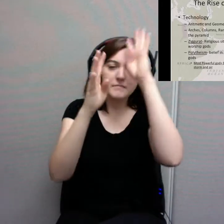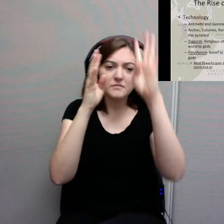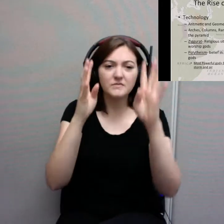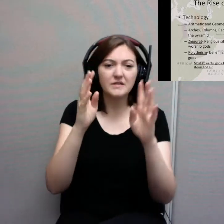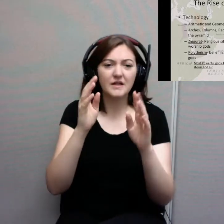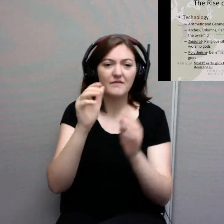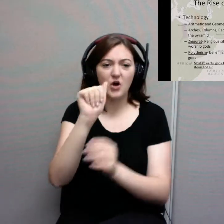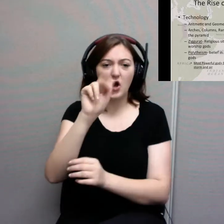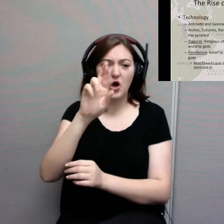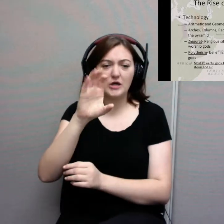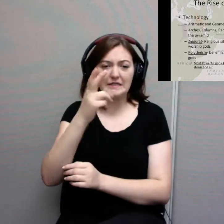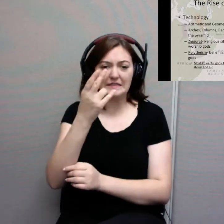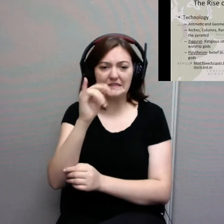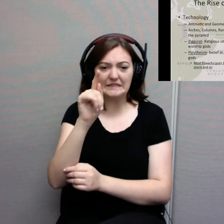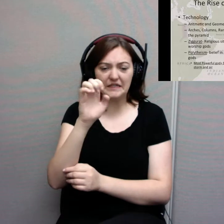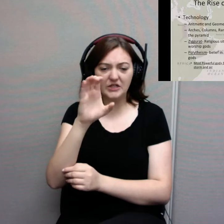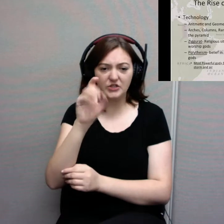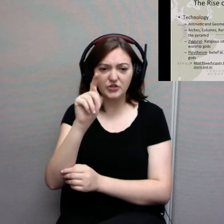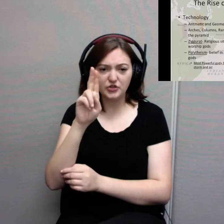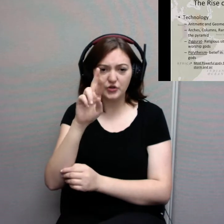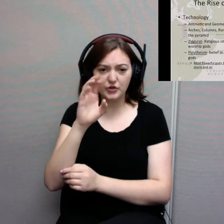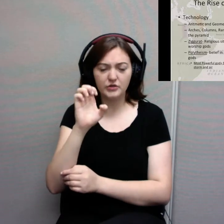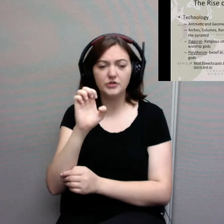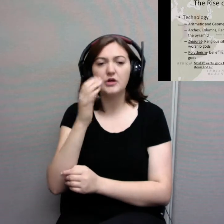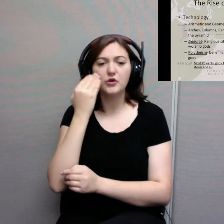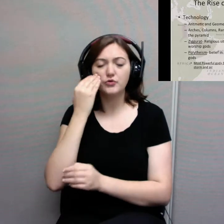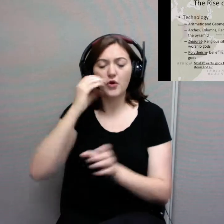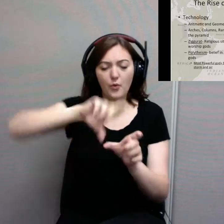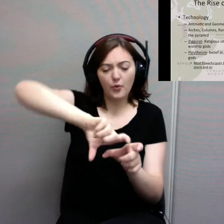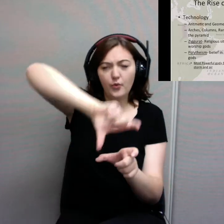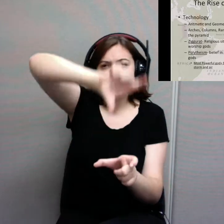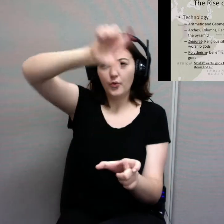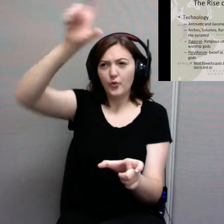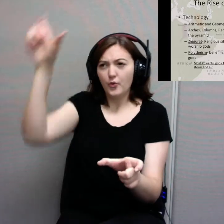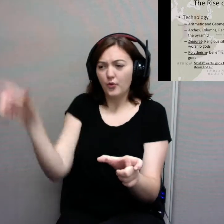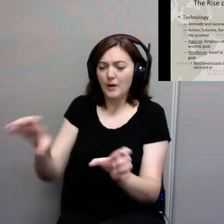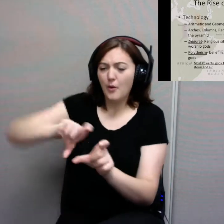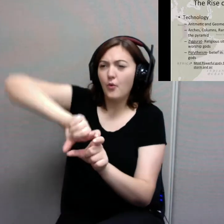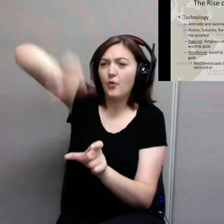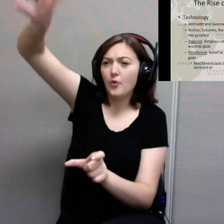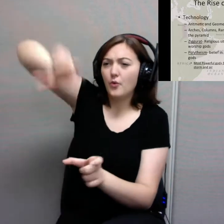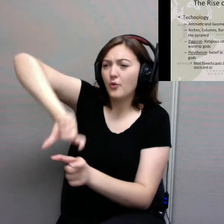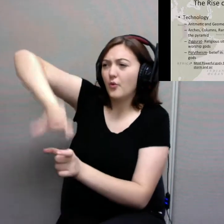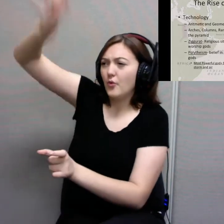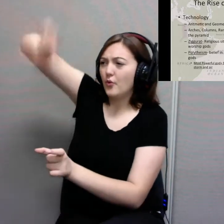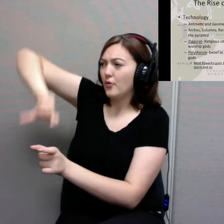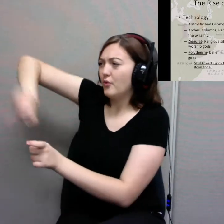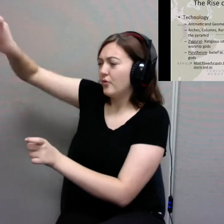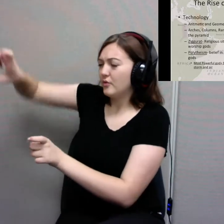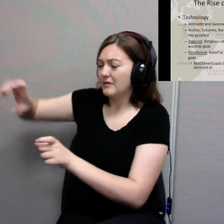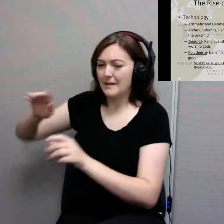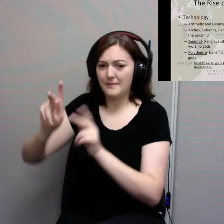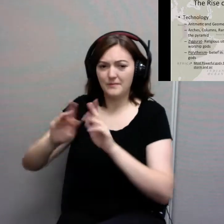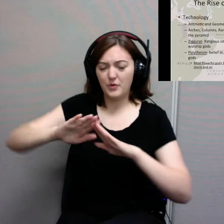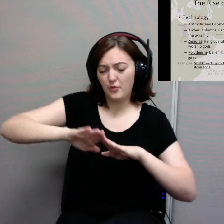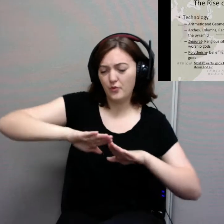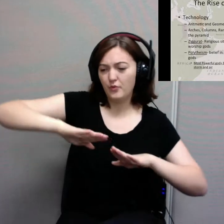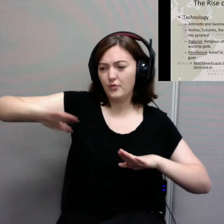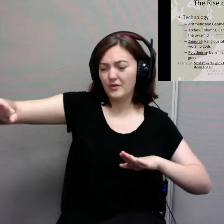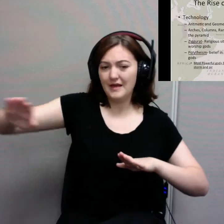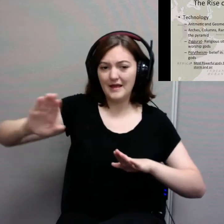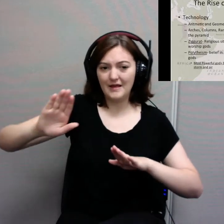columns, ramps, and even the basis of the pyramid. We call them ziggurats in Mesopotamia.